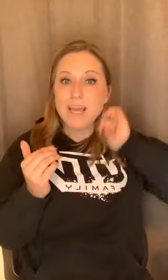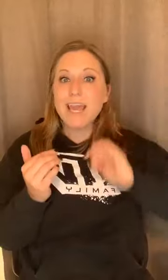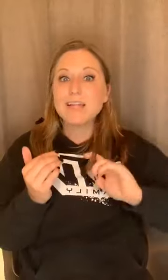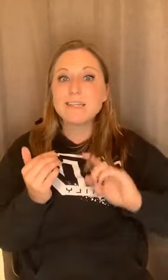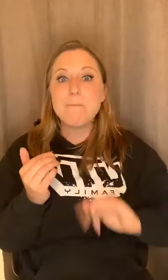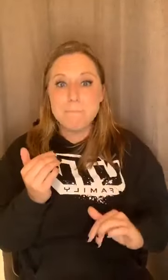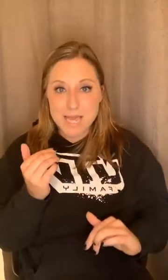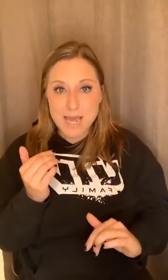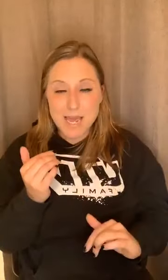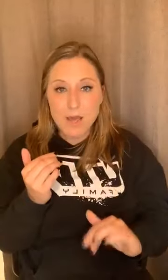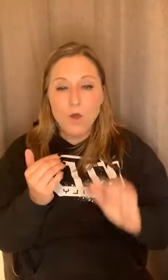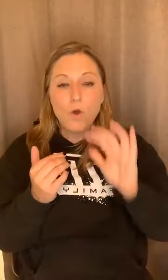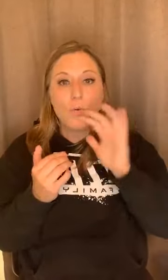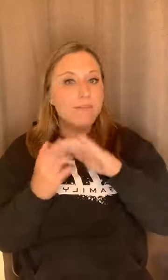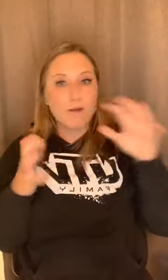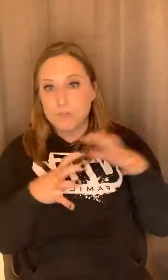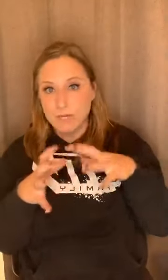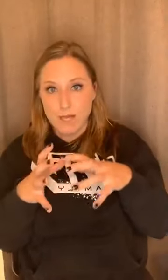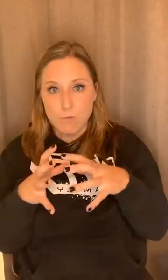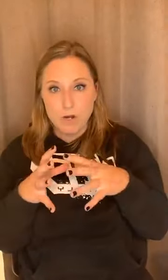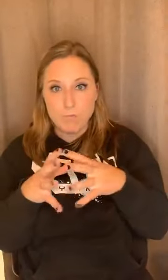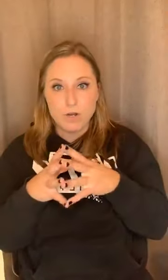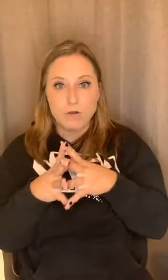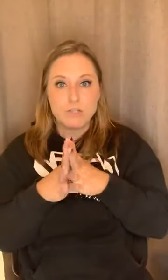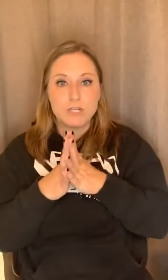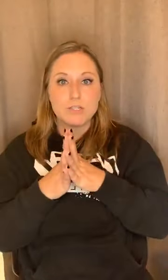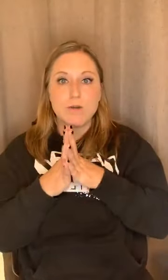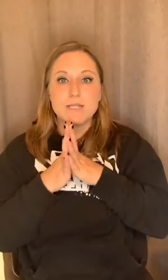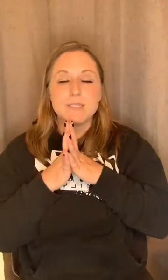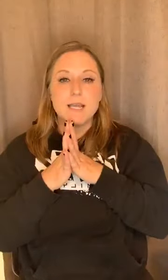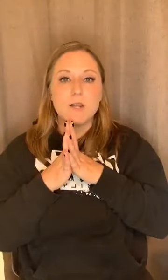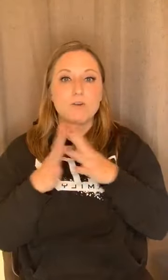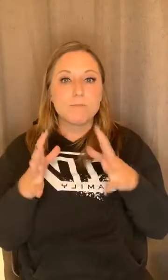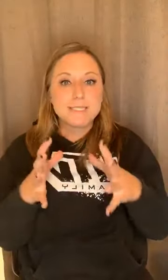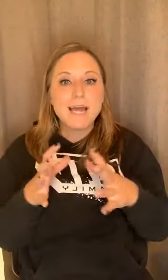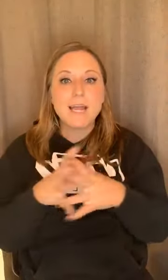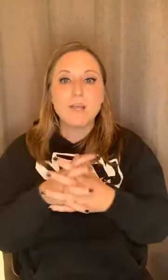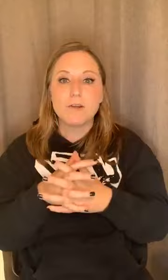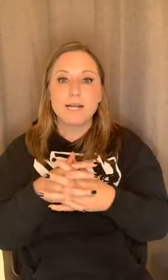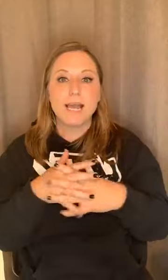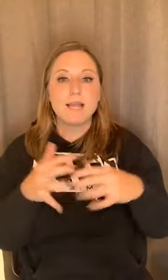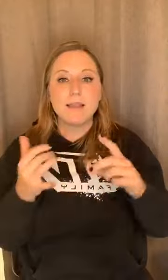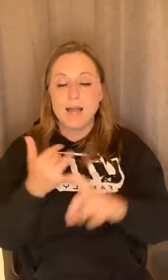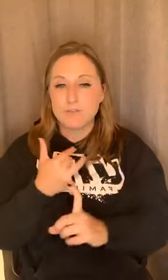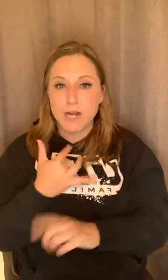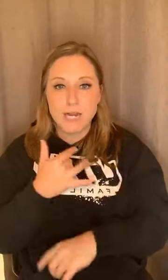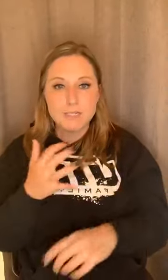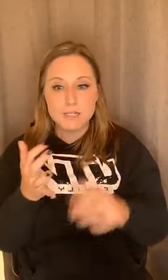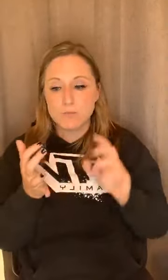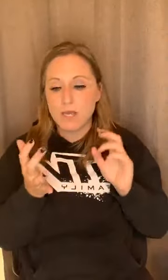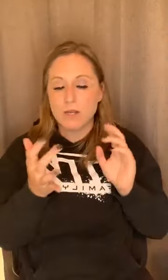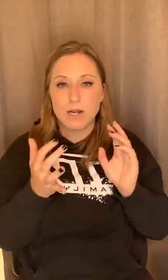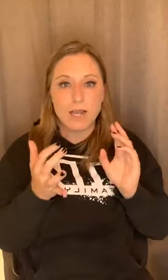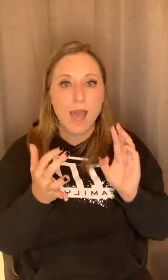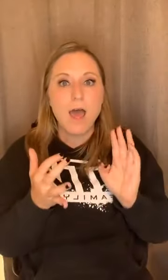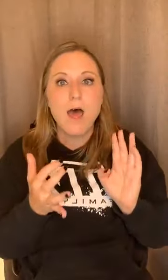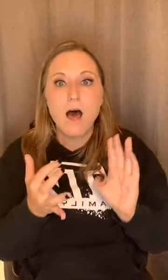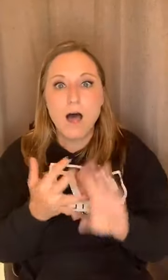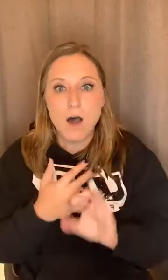get to me without doing like one-on-one coaching. So it's in a group setting. You're going to get live trainings each week. You're going to get, um,